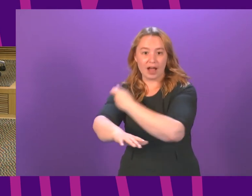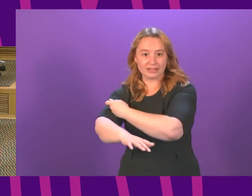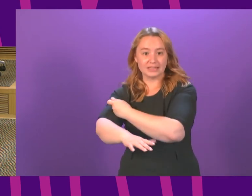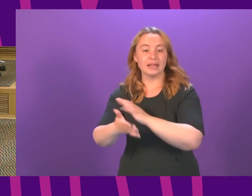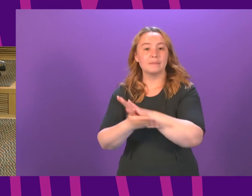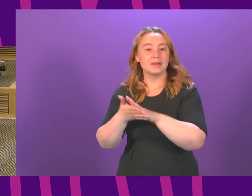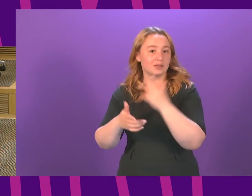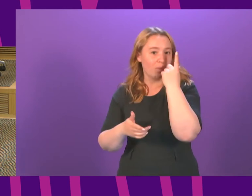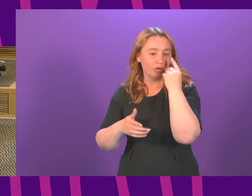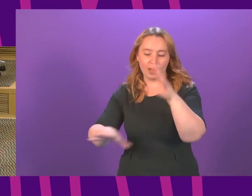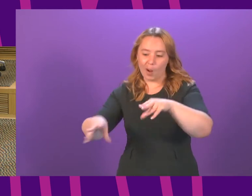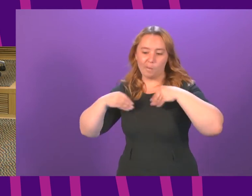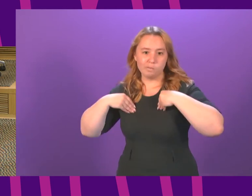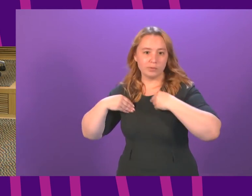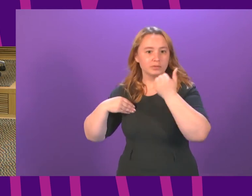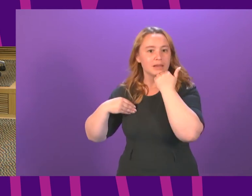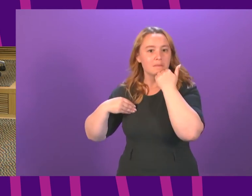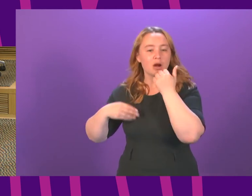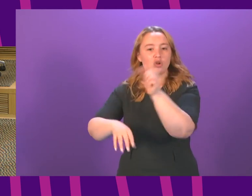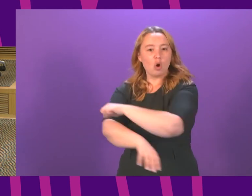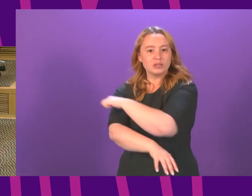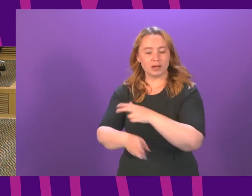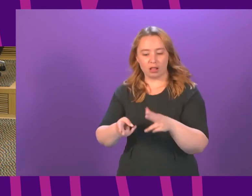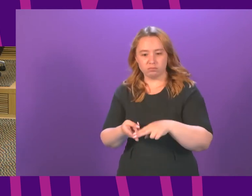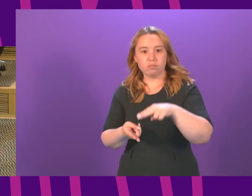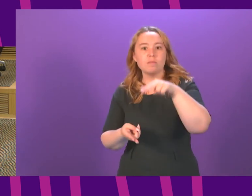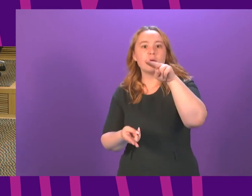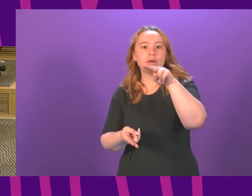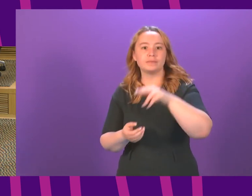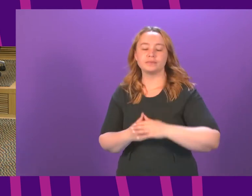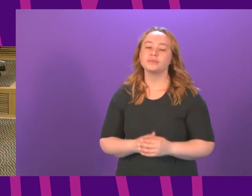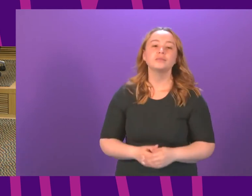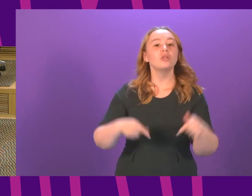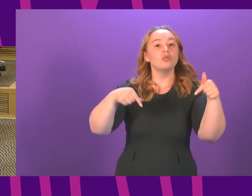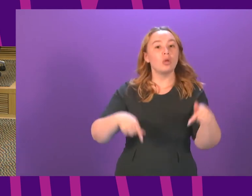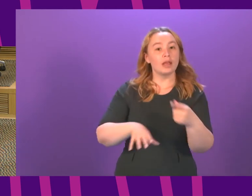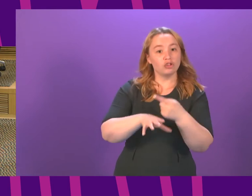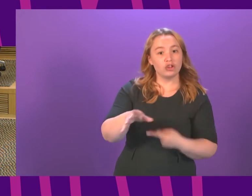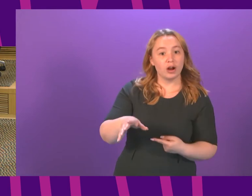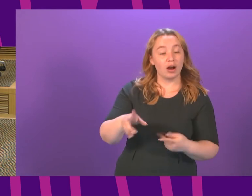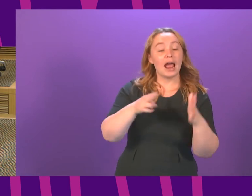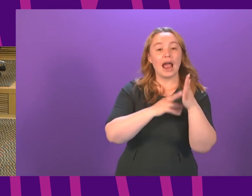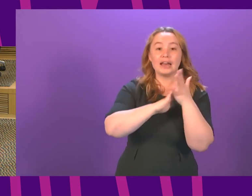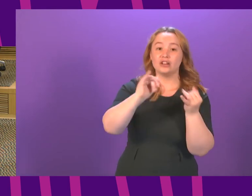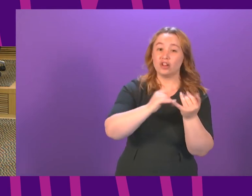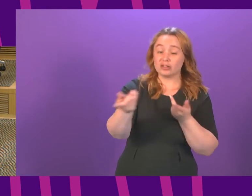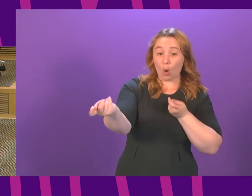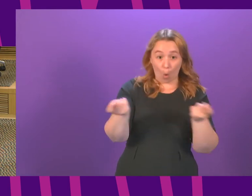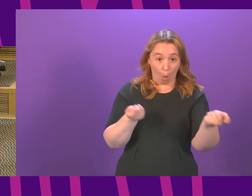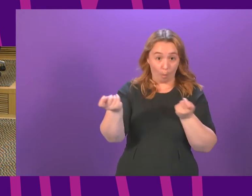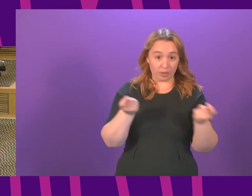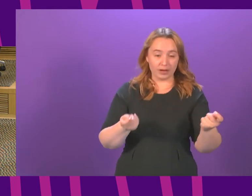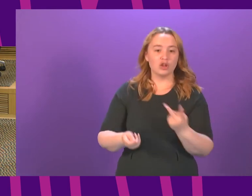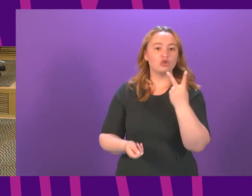numbers go up and the other key point I made is that while earlier this year the NHS coped at 2,000